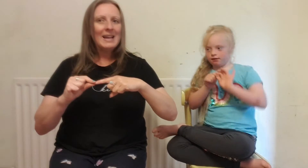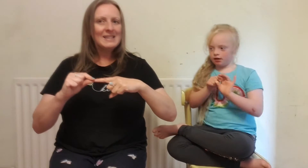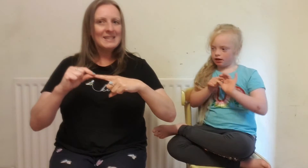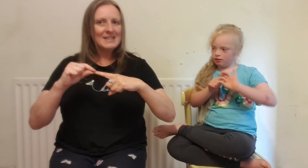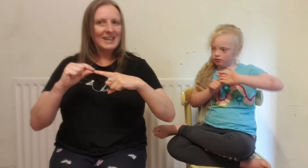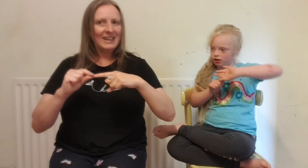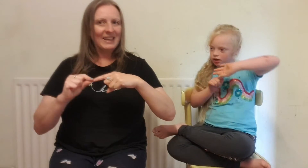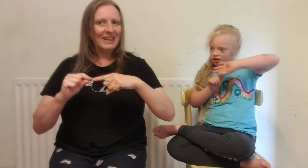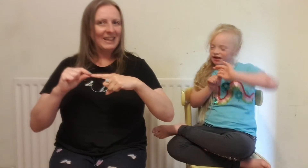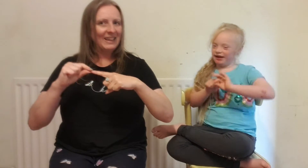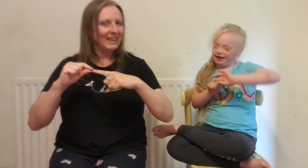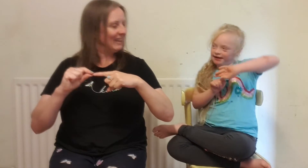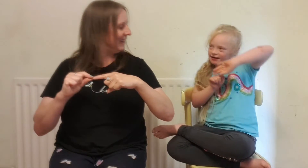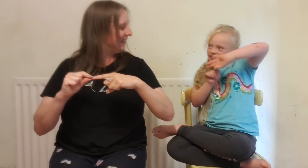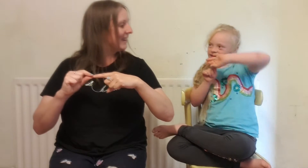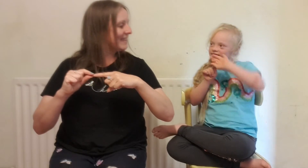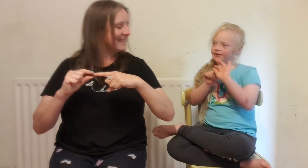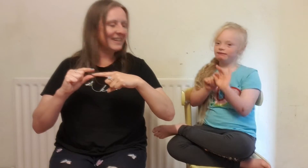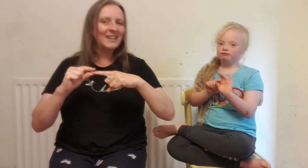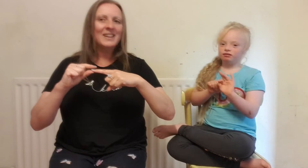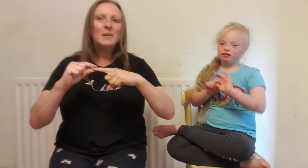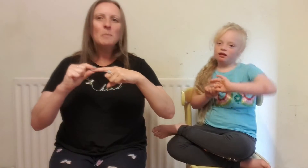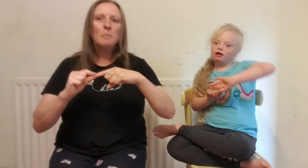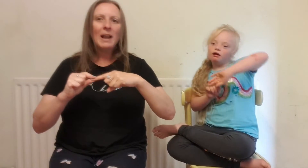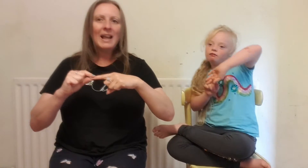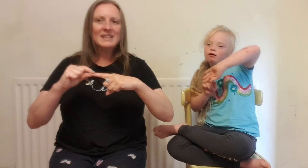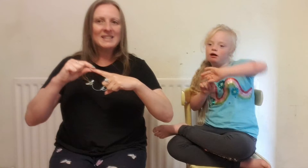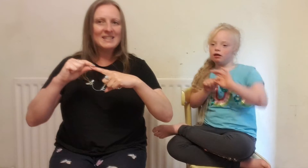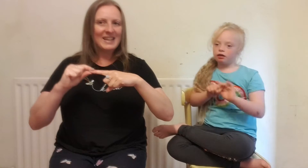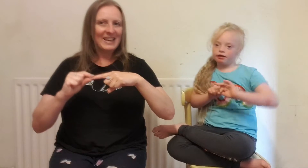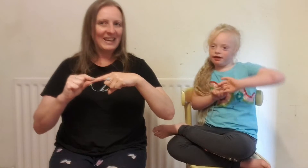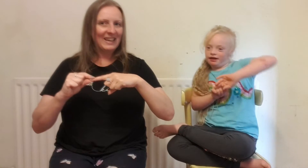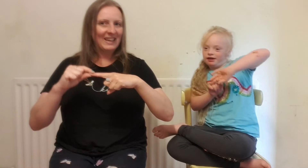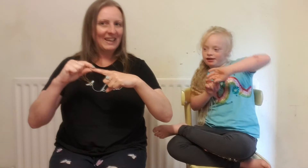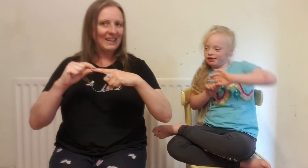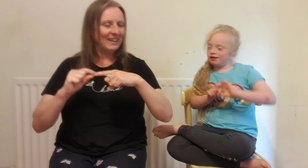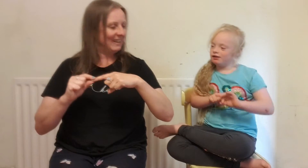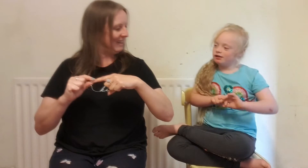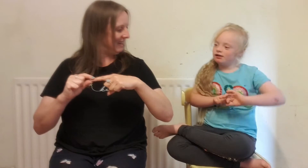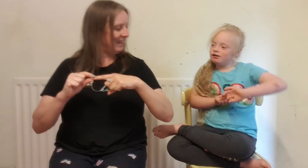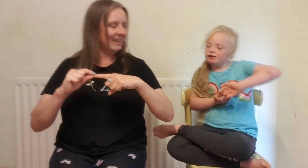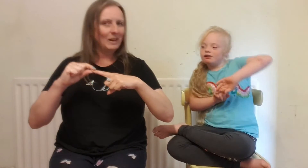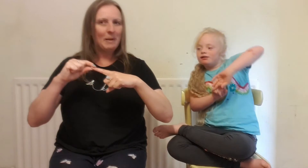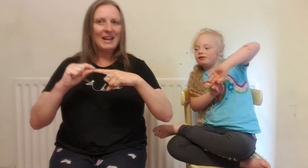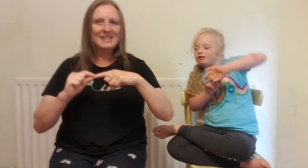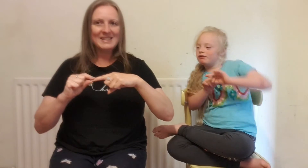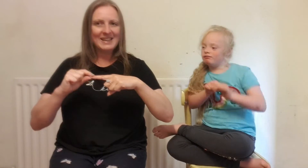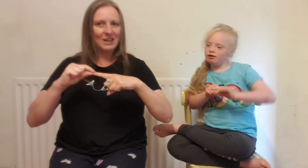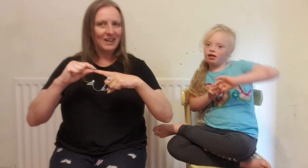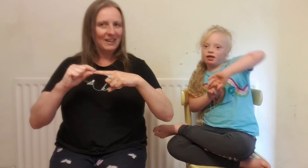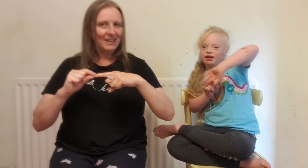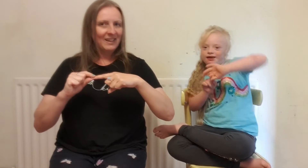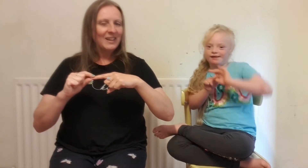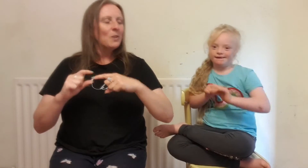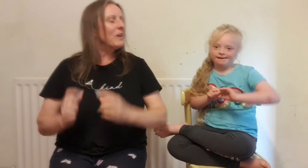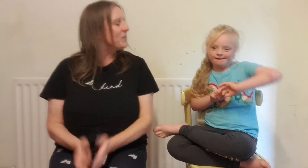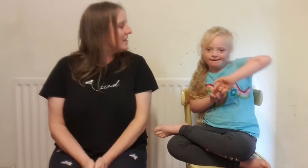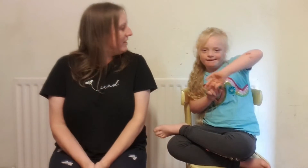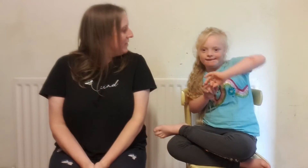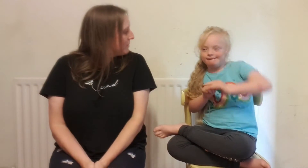Plastic. Plastic. That's it. Plastic. Yeah, plastic. Plastic. We've just learnt this